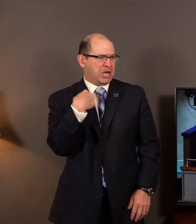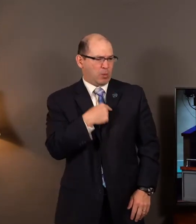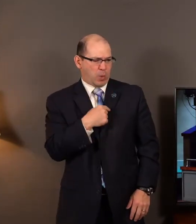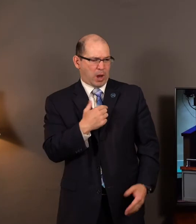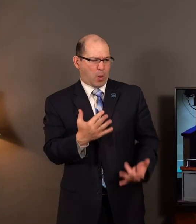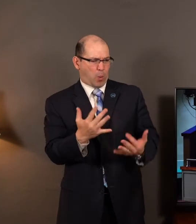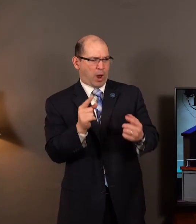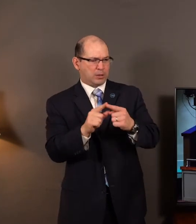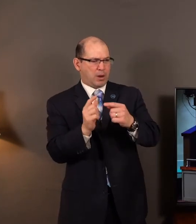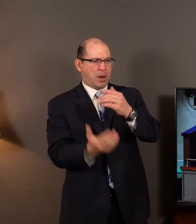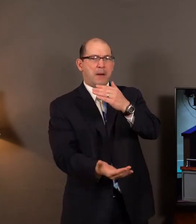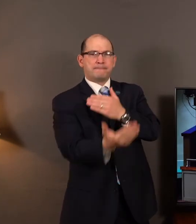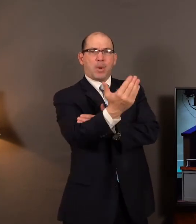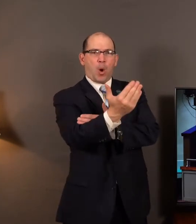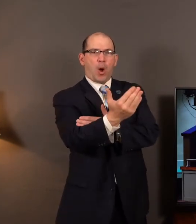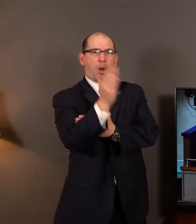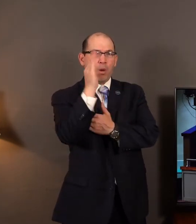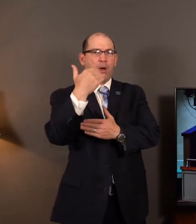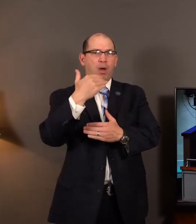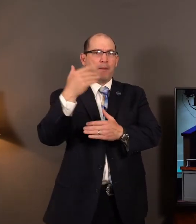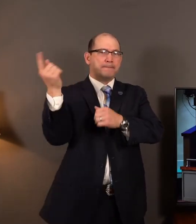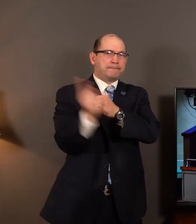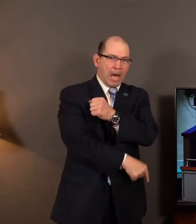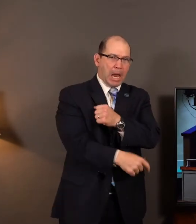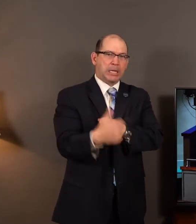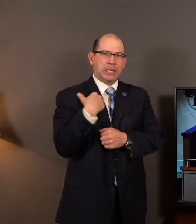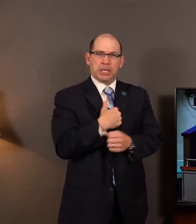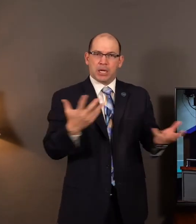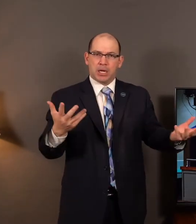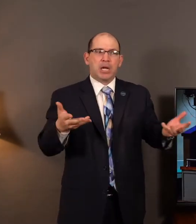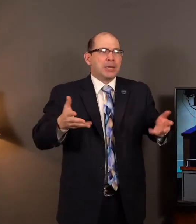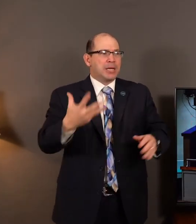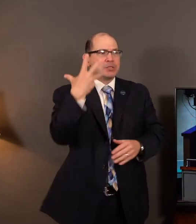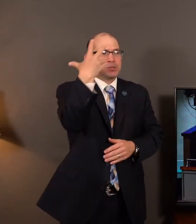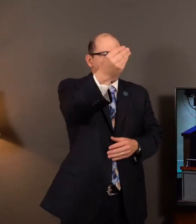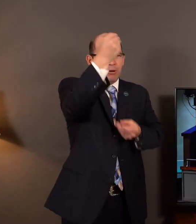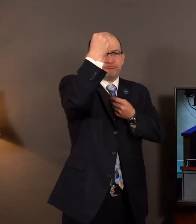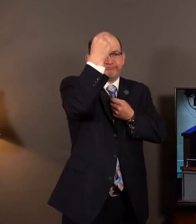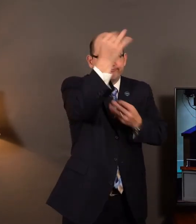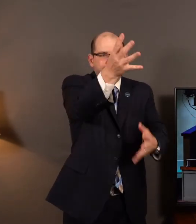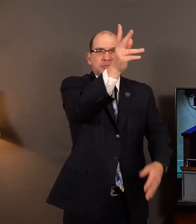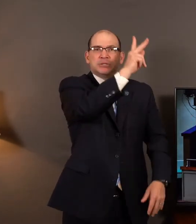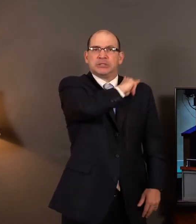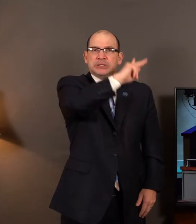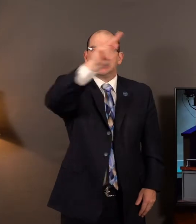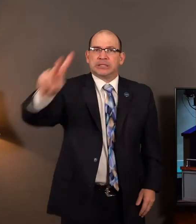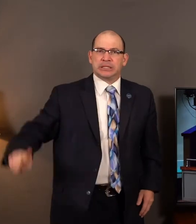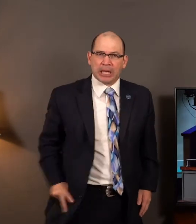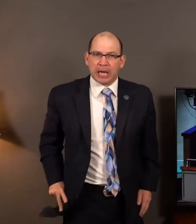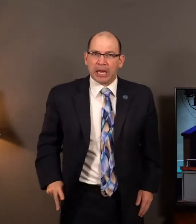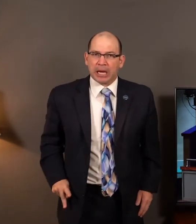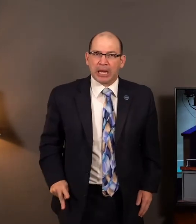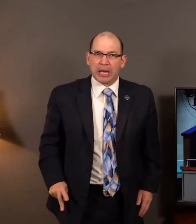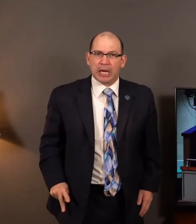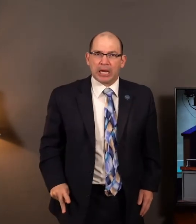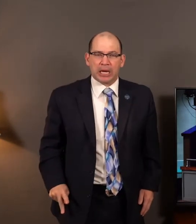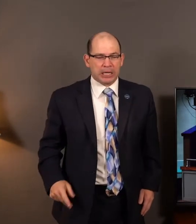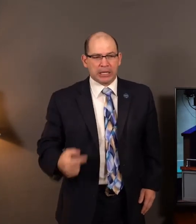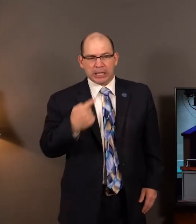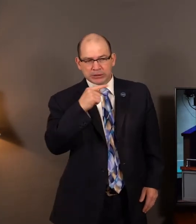light, some mischief will come upon us. Now therefore come, that we may go and tell the king's household. So they came, and they called unto the porter of the city and they told them,